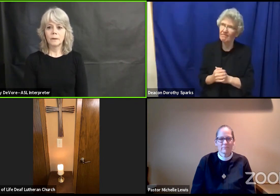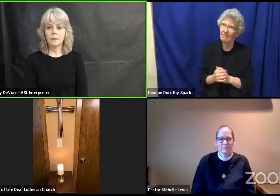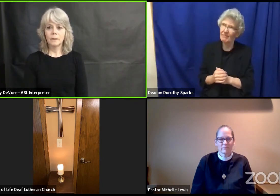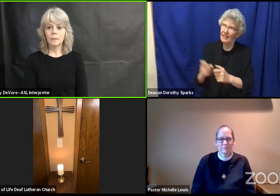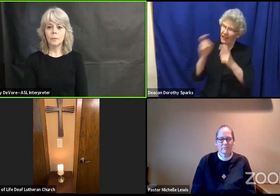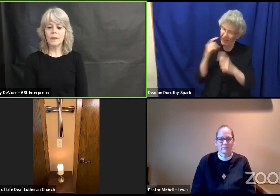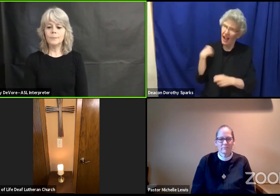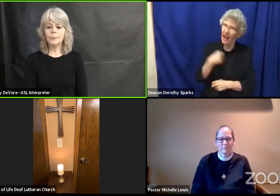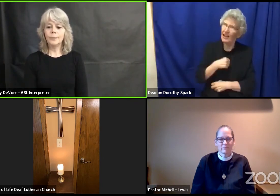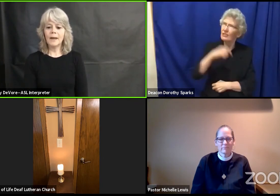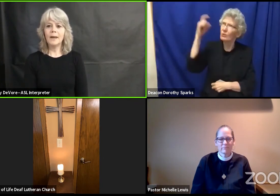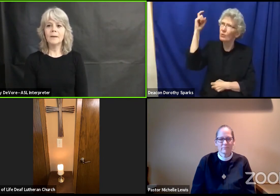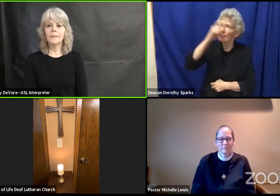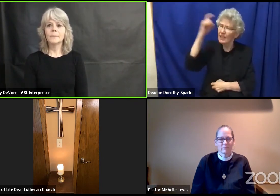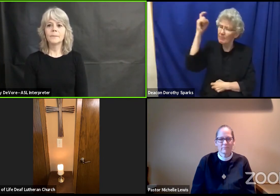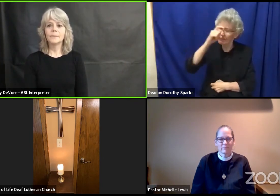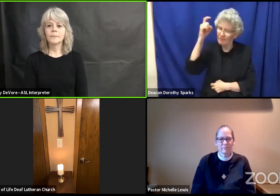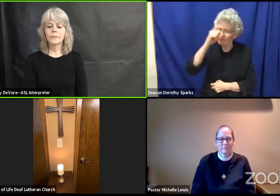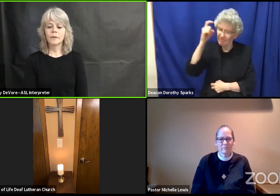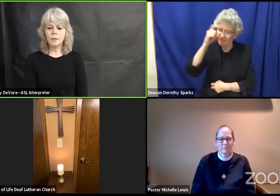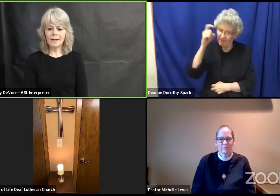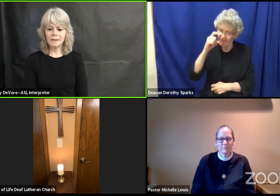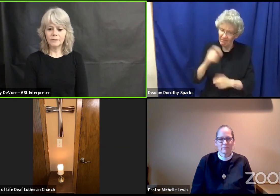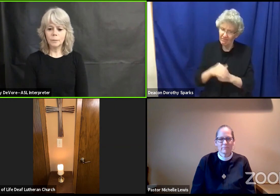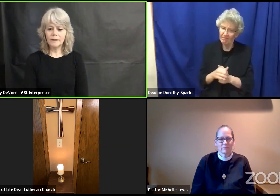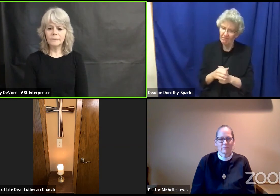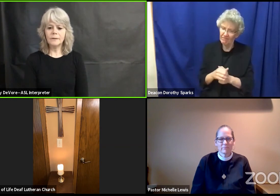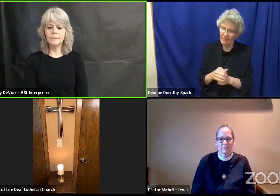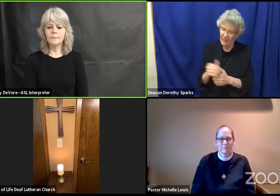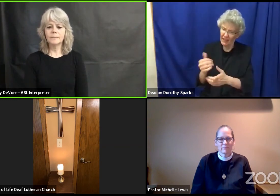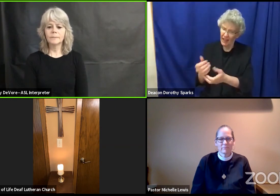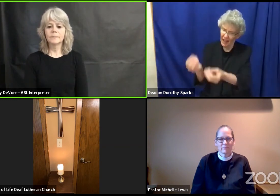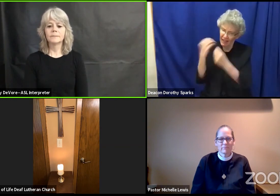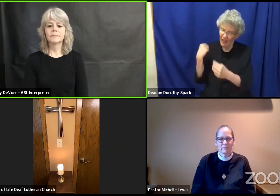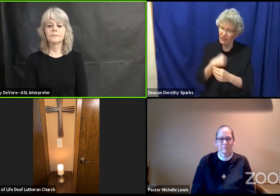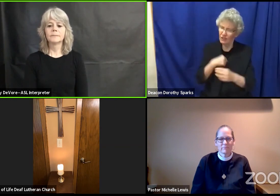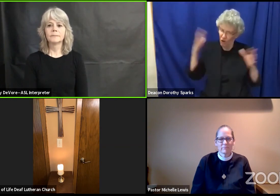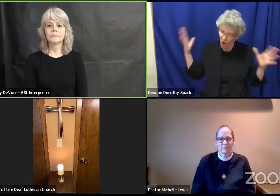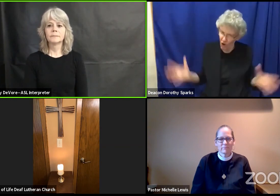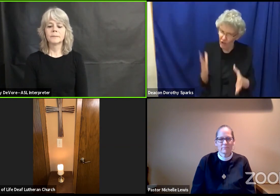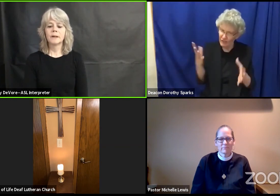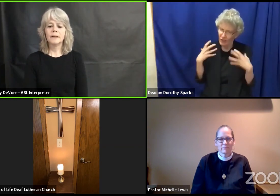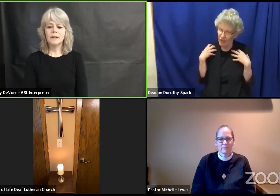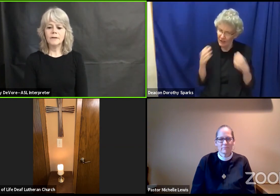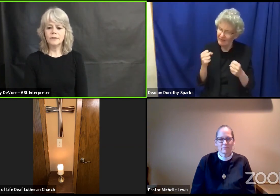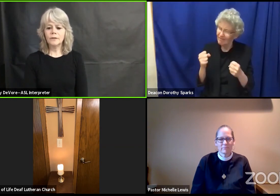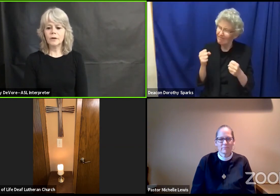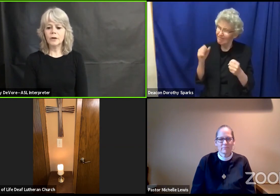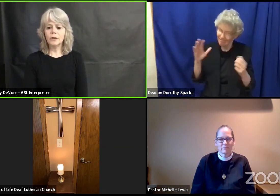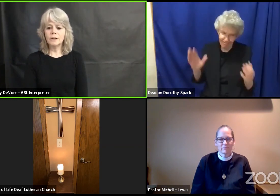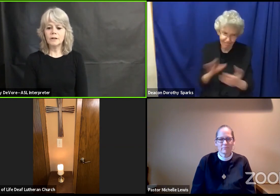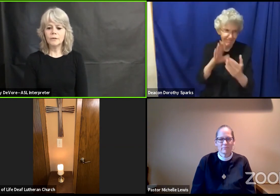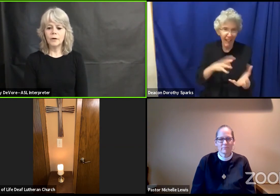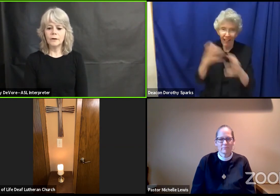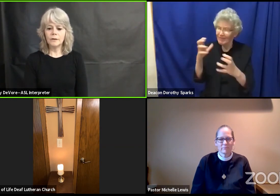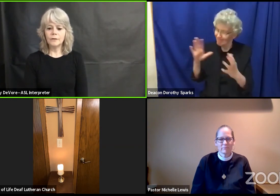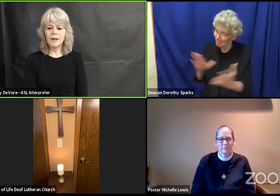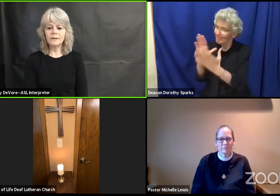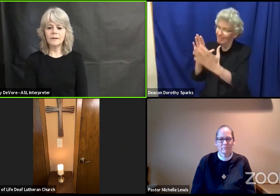we pray grant us wisdom give us the courage for the facing